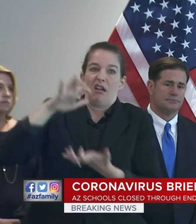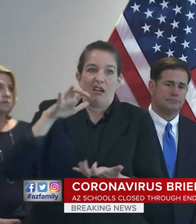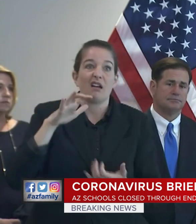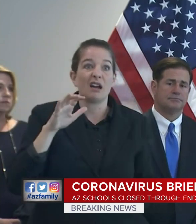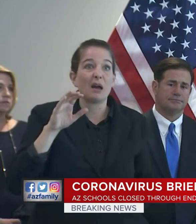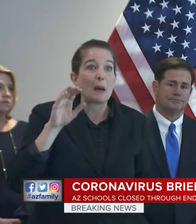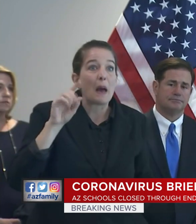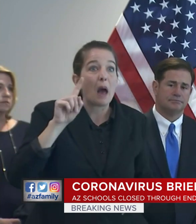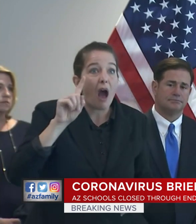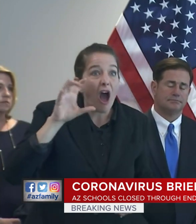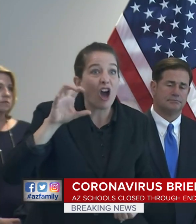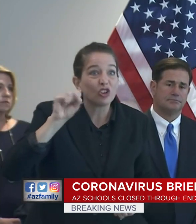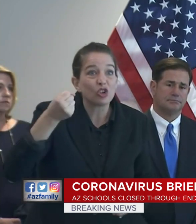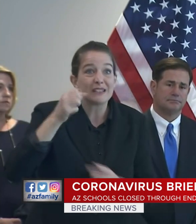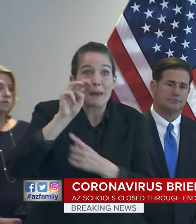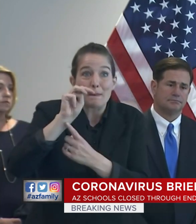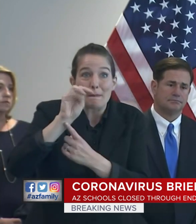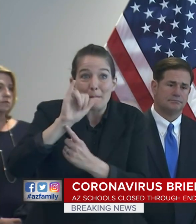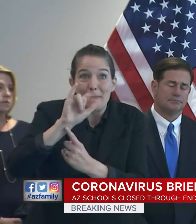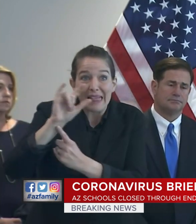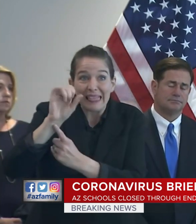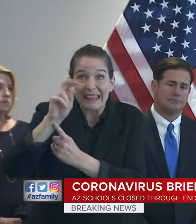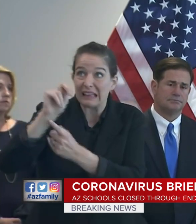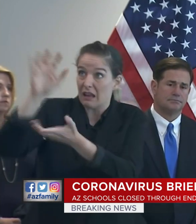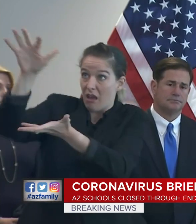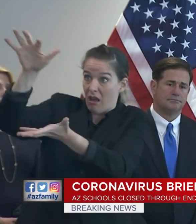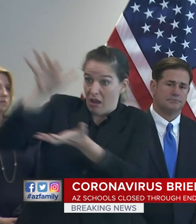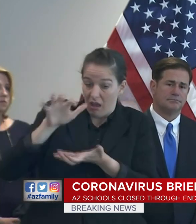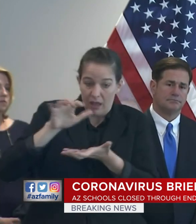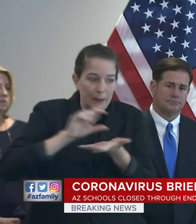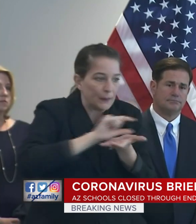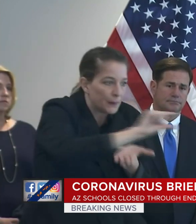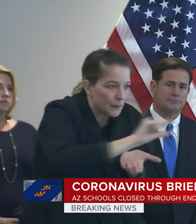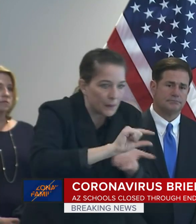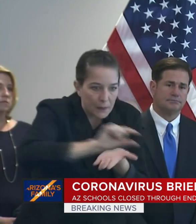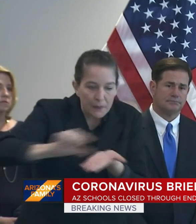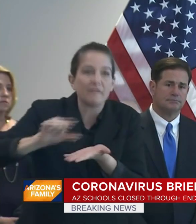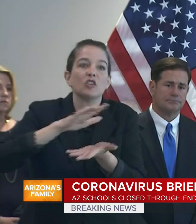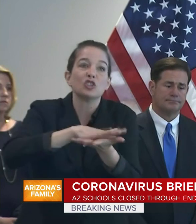that will give our schools a boost that could also be used for things like technology.